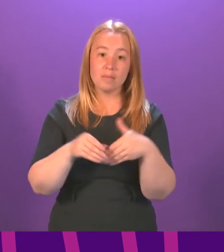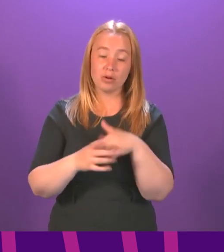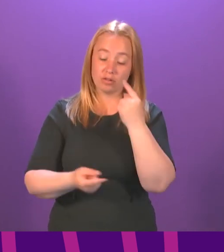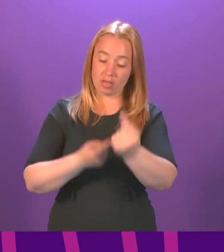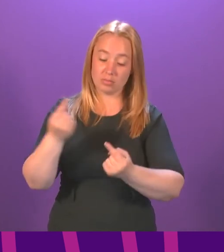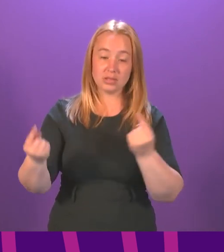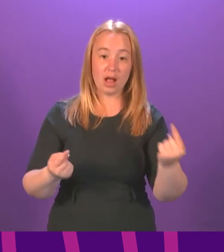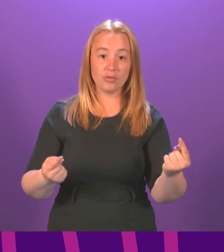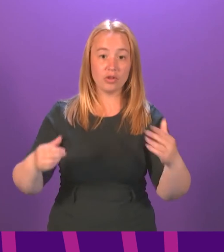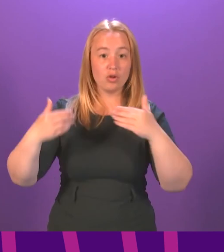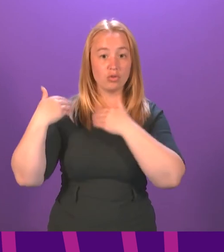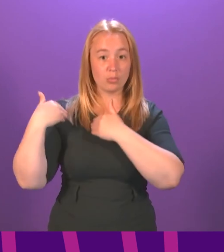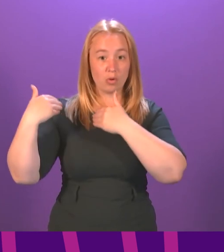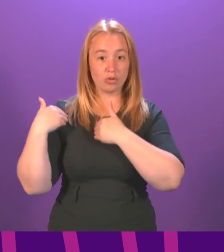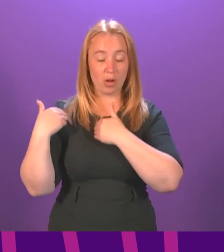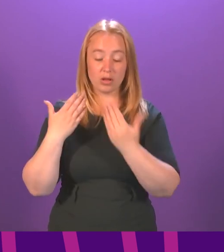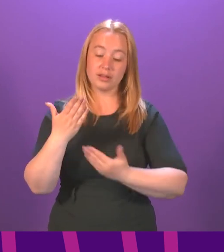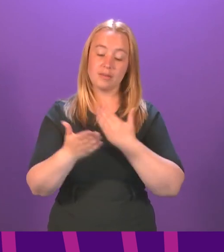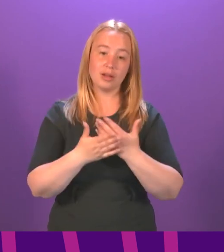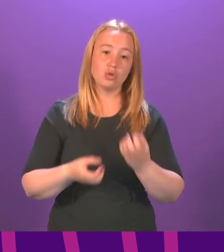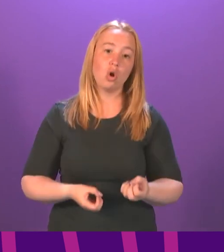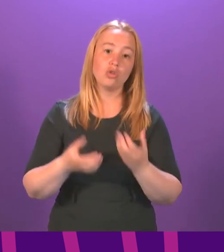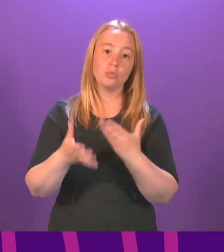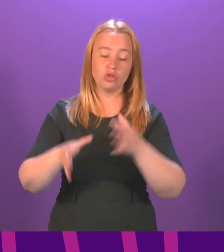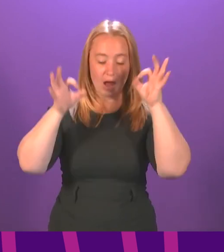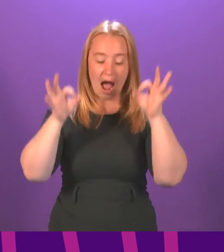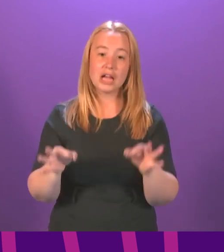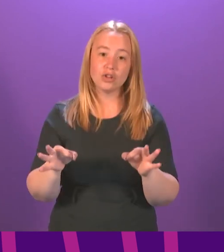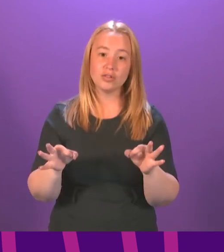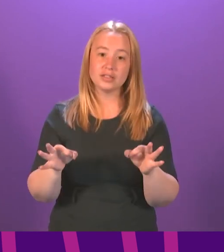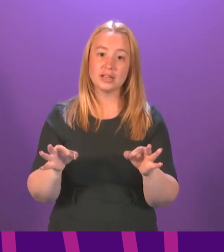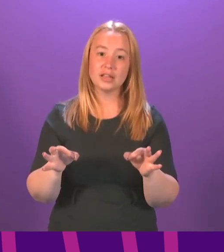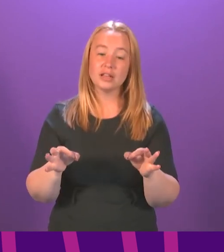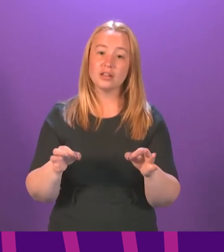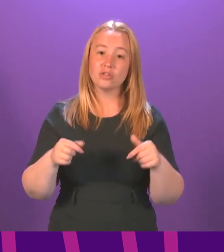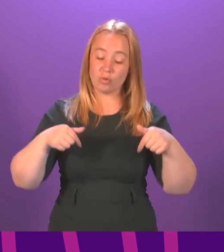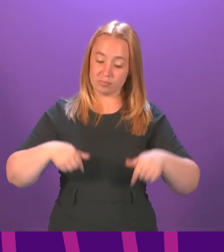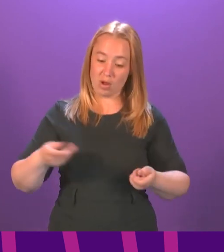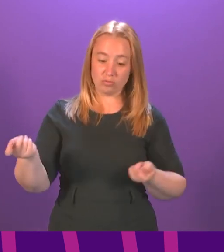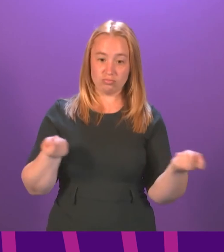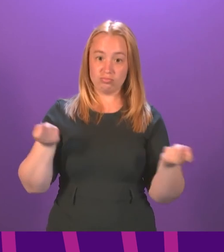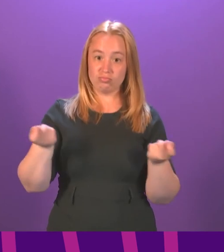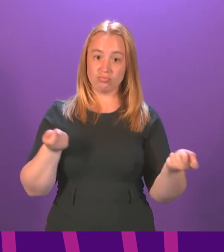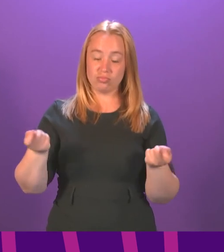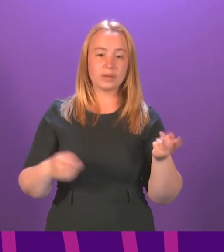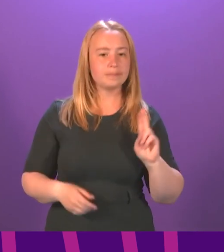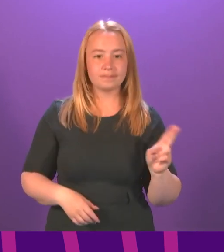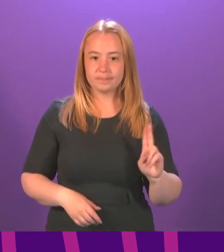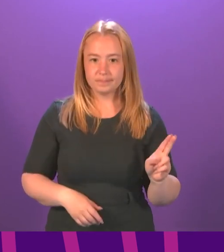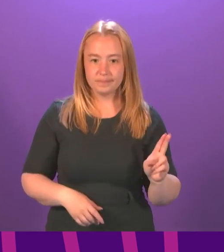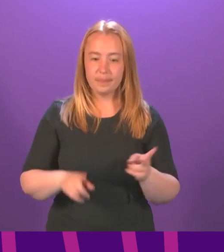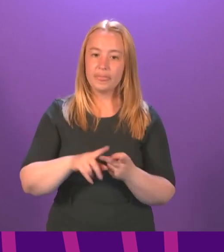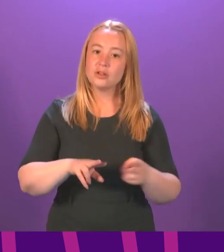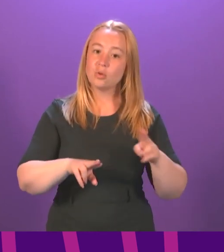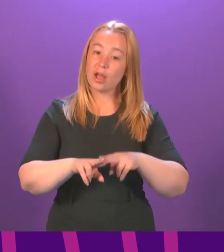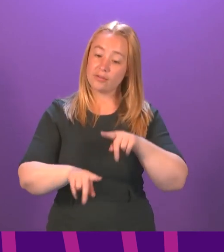responsible for the accuracy of their contributions and it is not a matter for this chair to rule on. But as the member knows, if